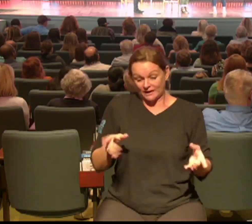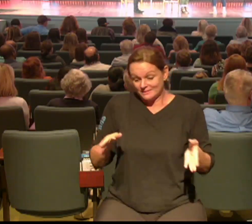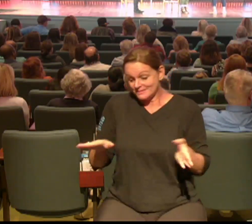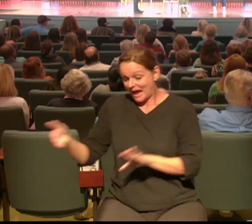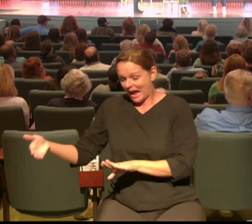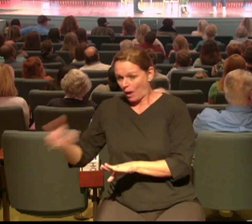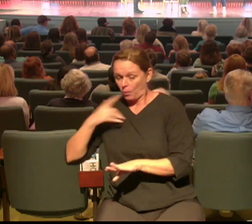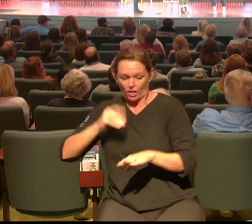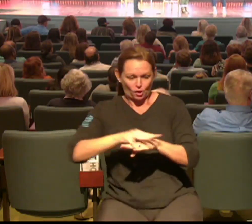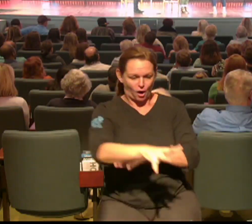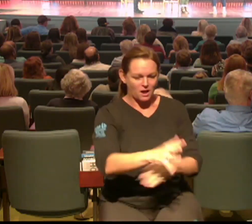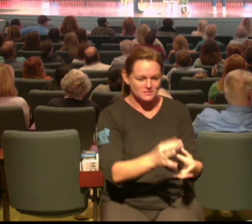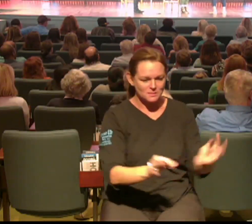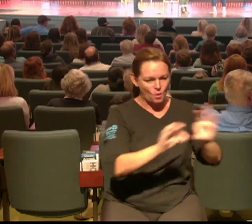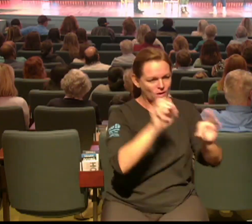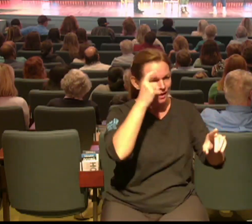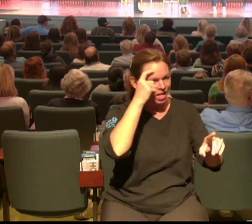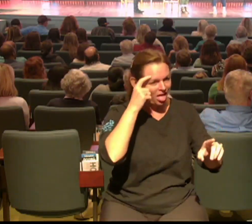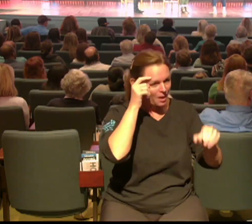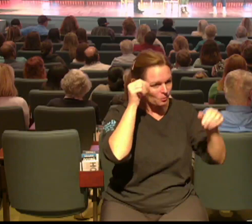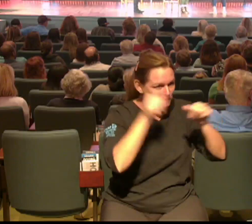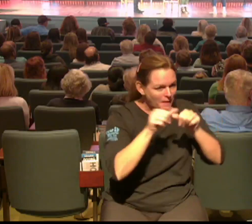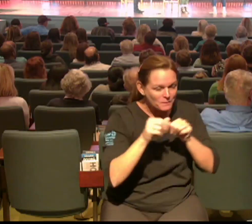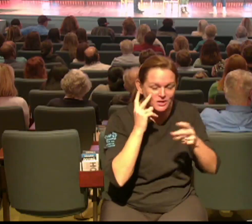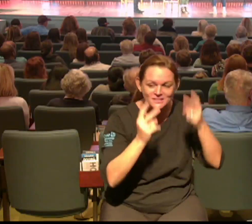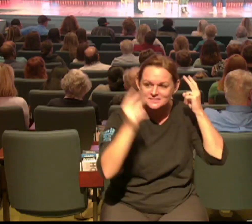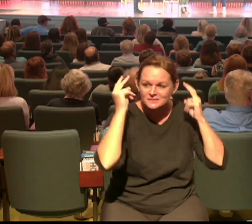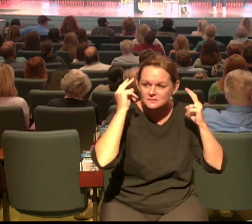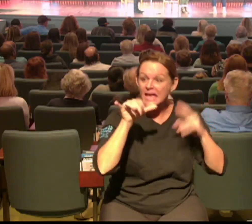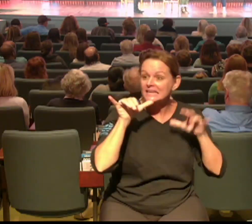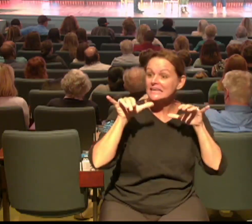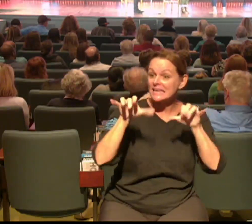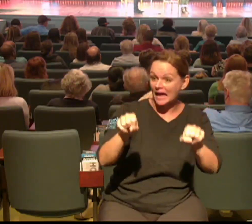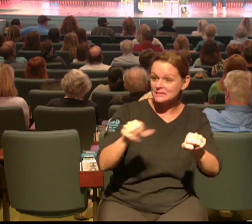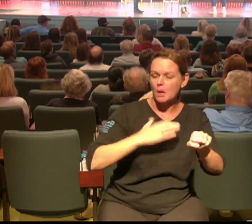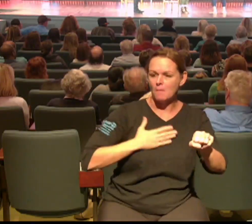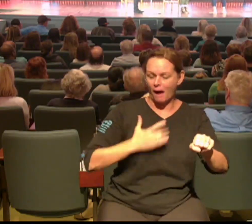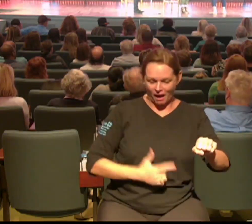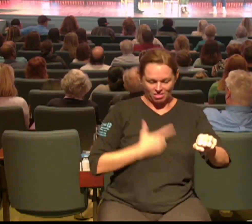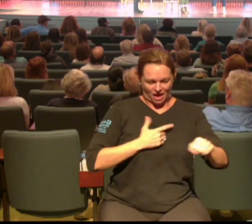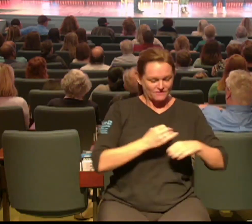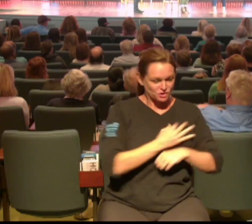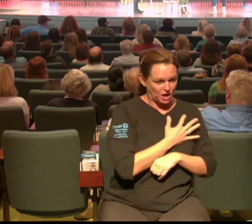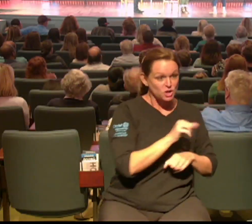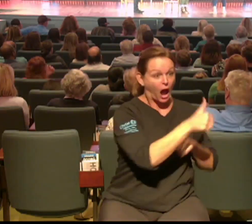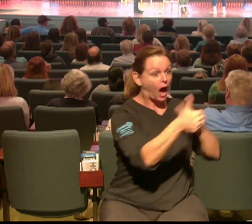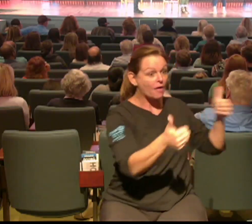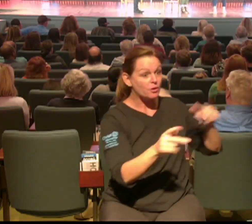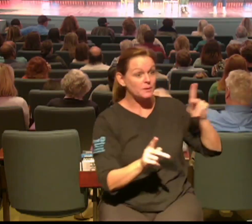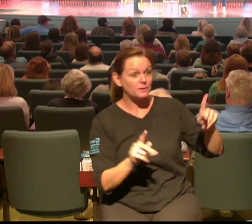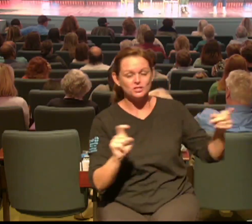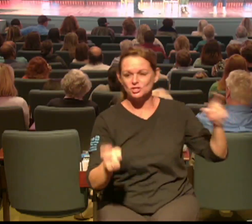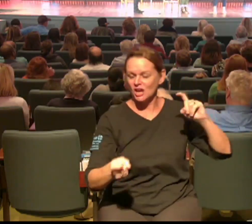stand here today to tell you that the trajectory of my life the life of so many people including our parents